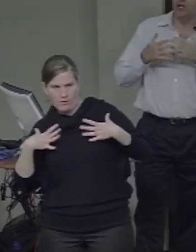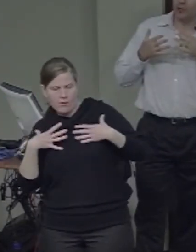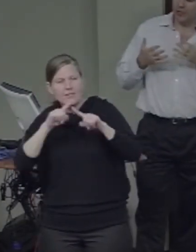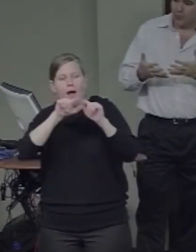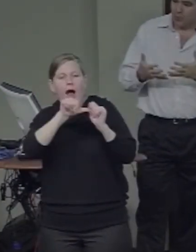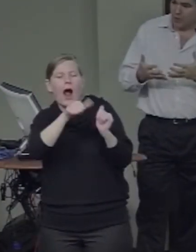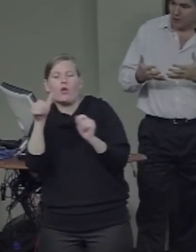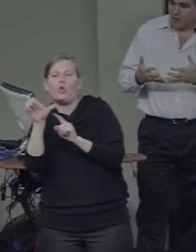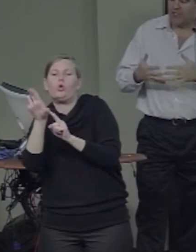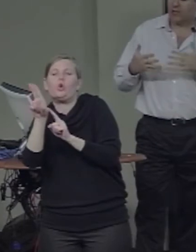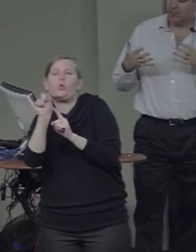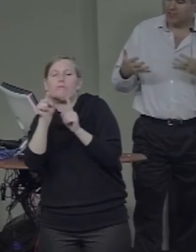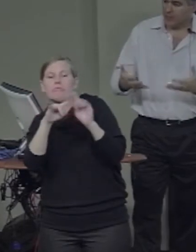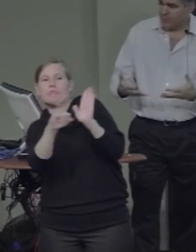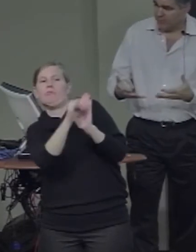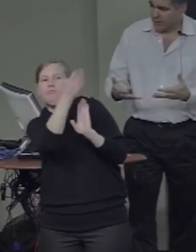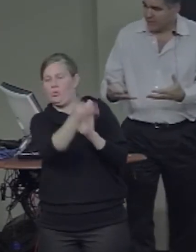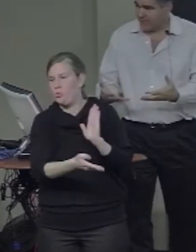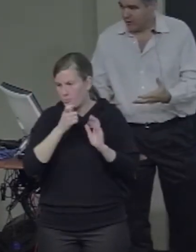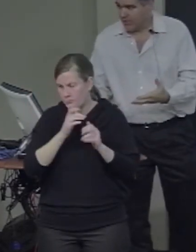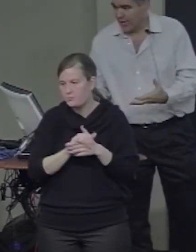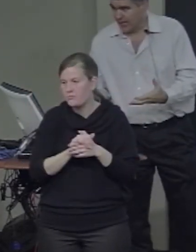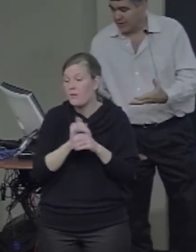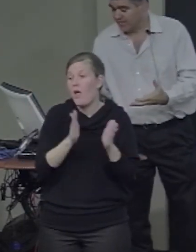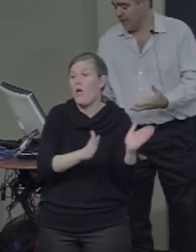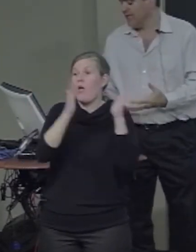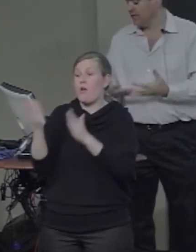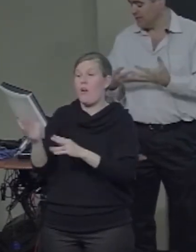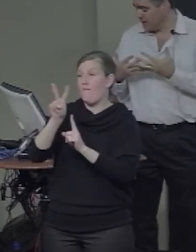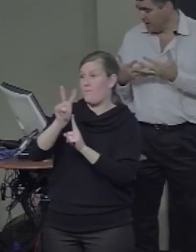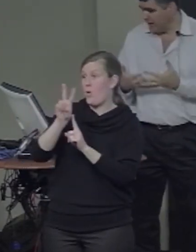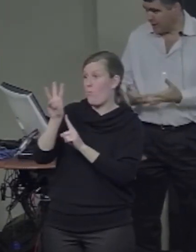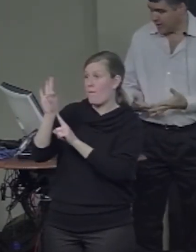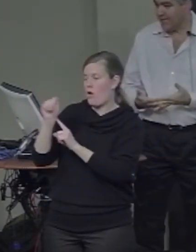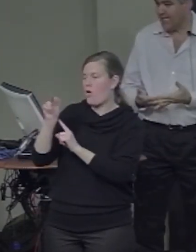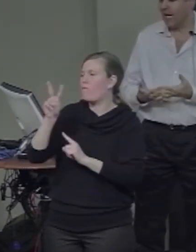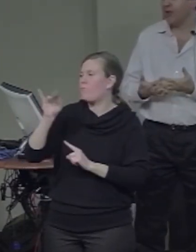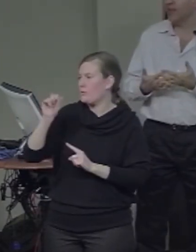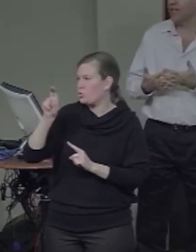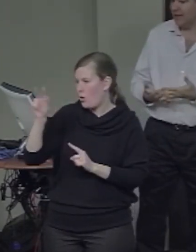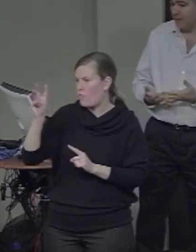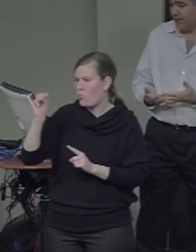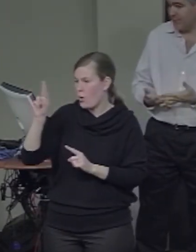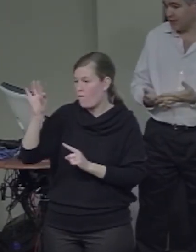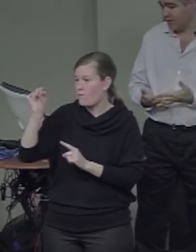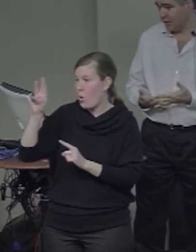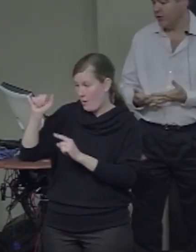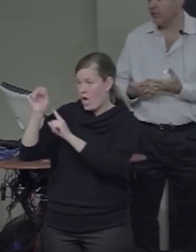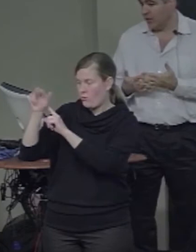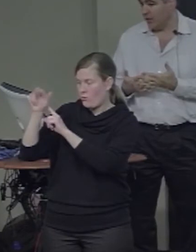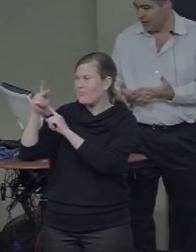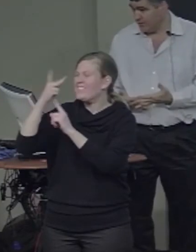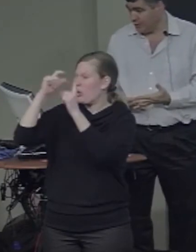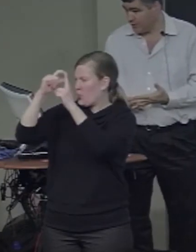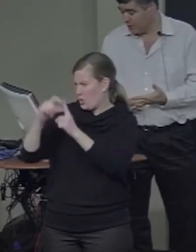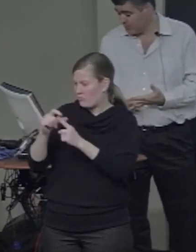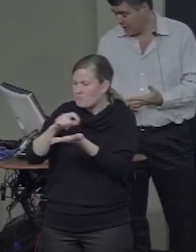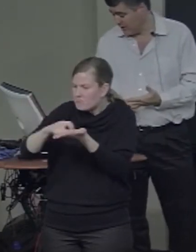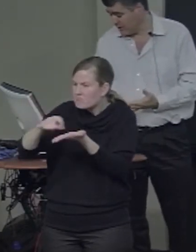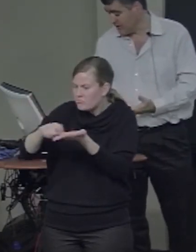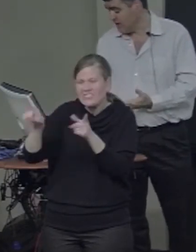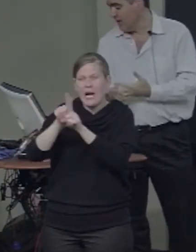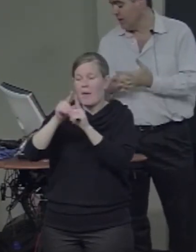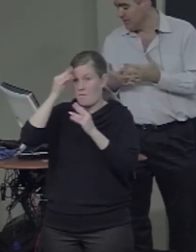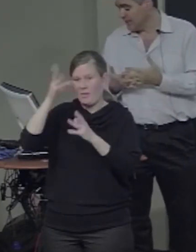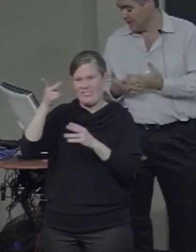Turning to words, there is some very similar kinds of findings. An area now in the left hemisphere on the fusiform